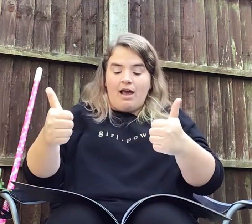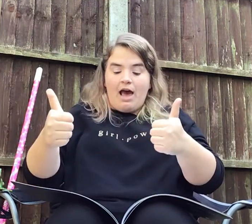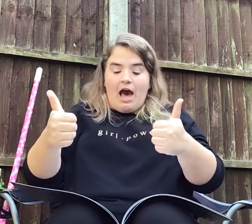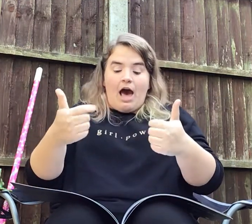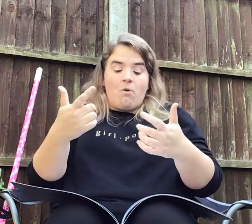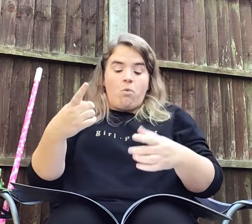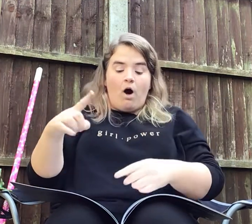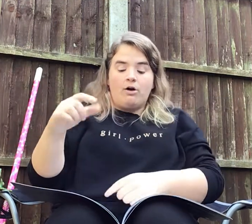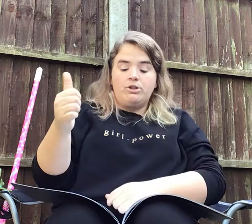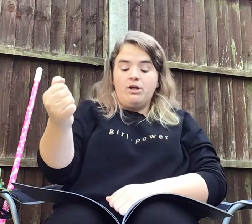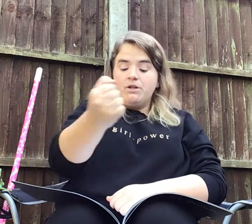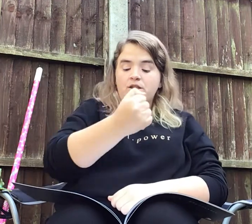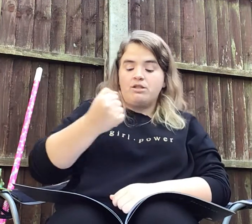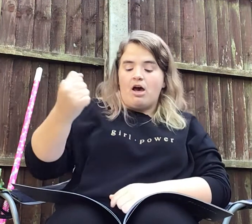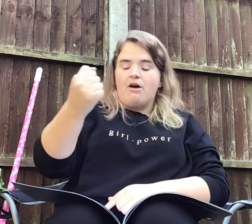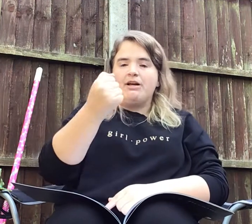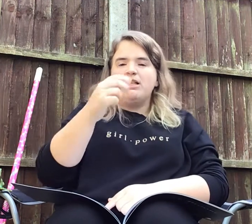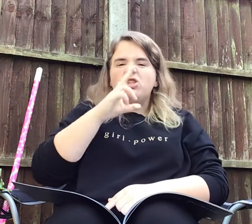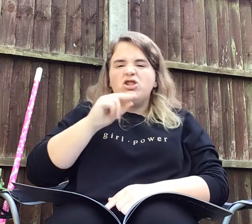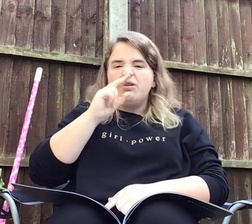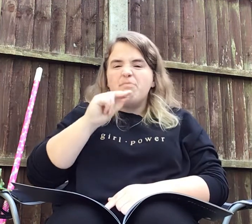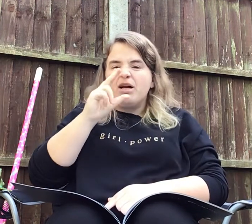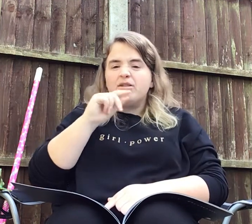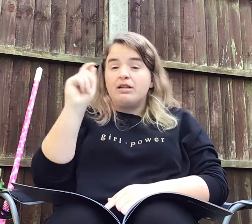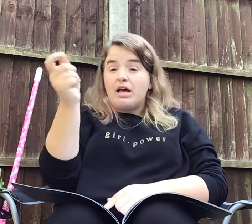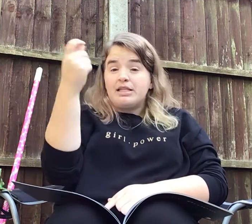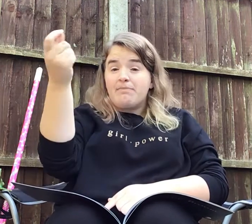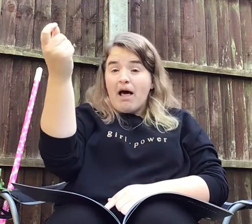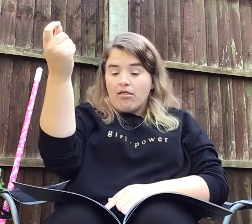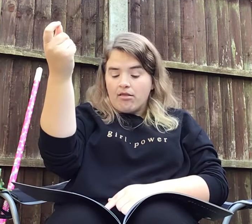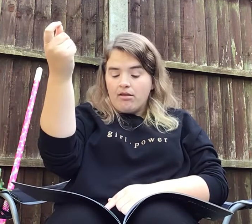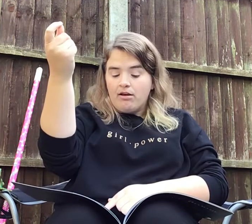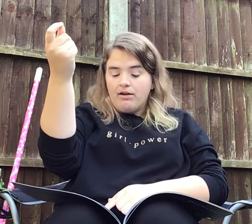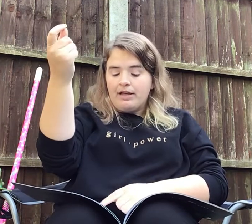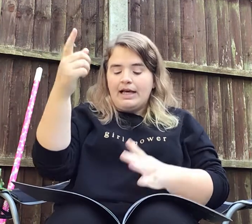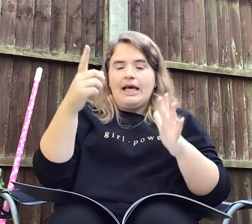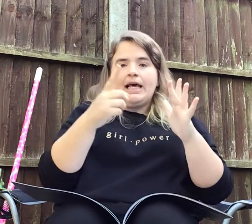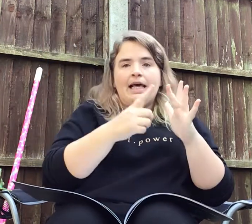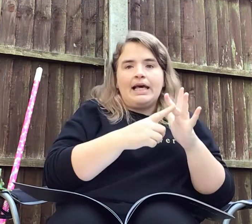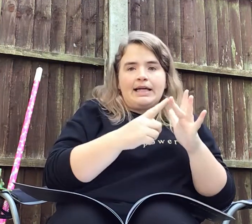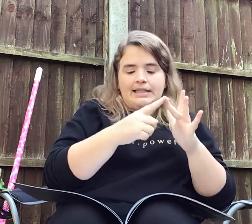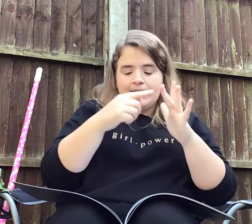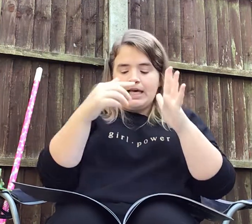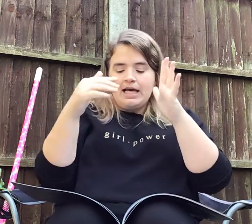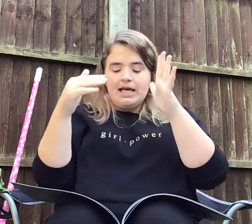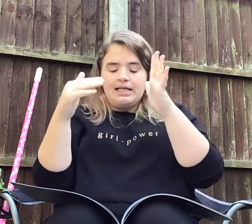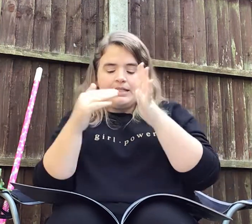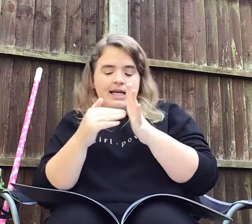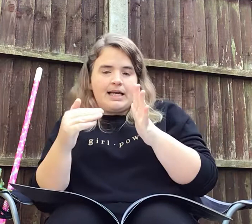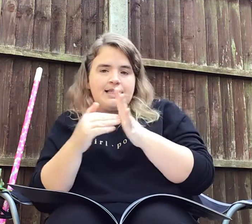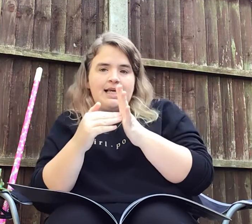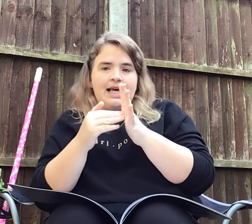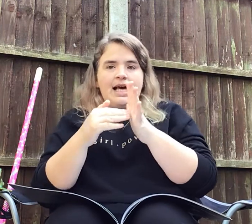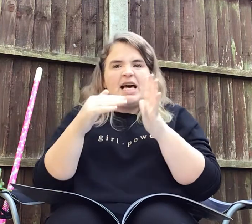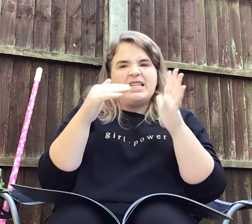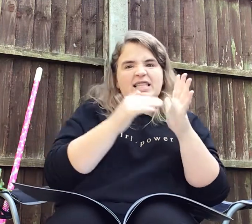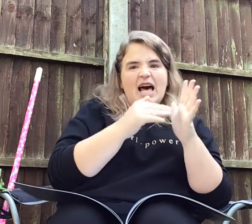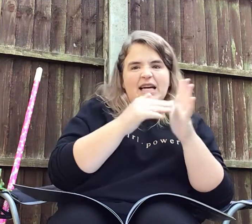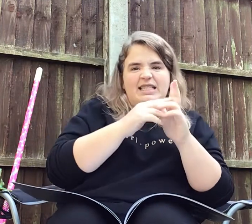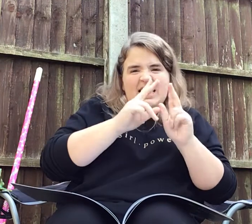And while she was stirring, she muttered a spell. Iggity, ziggity, zaggity,